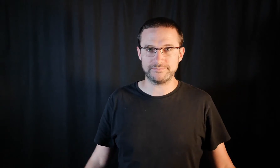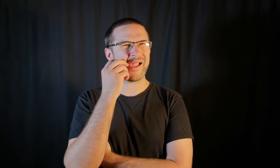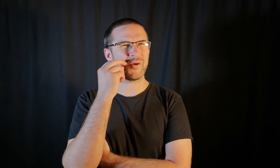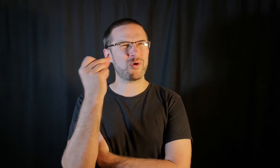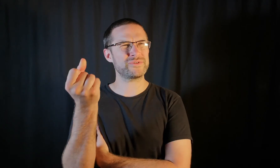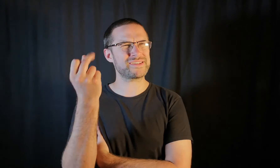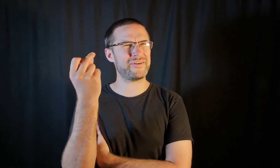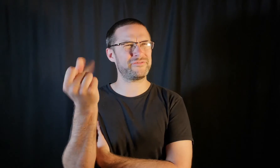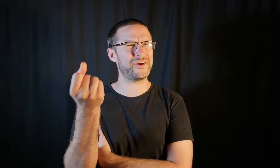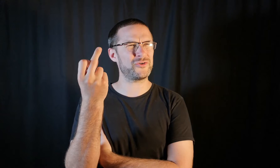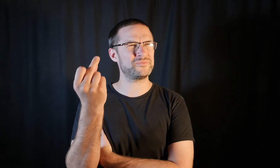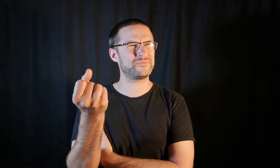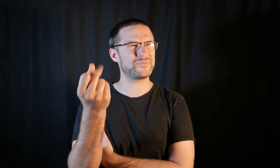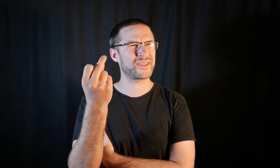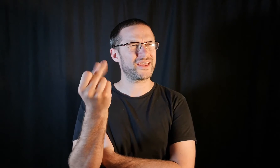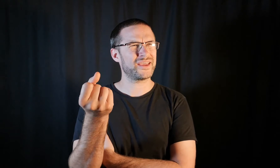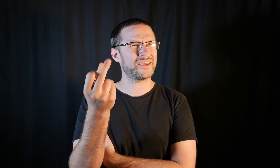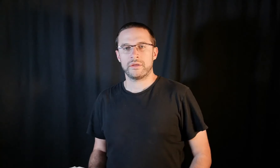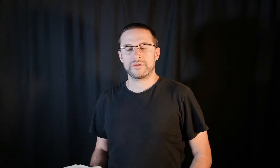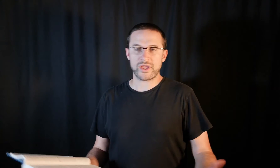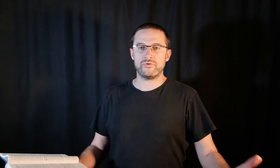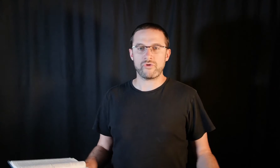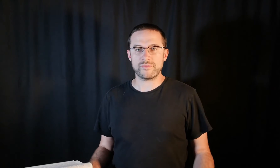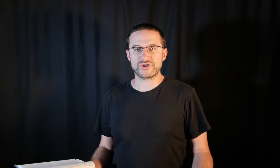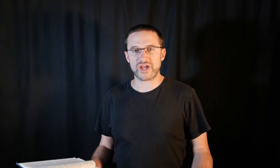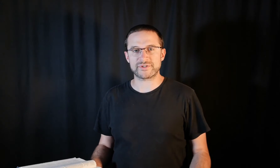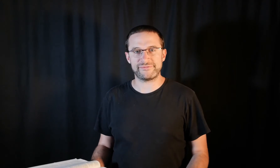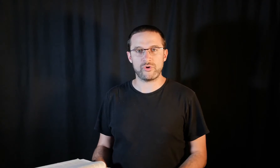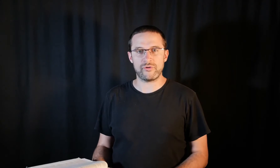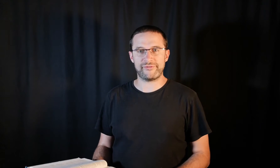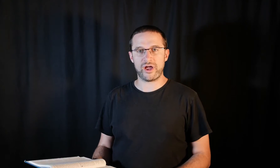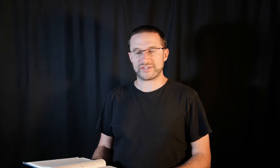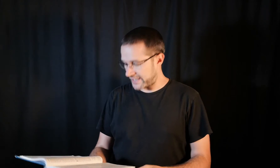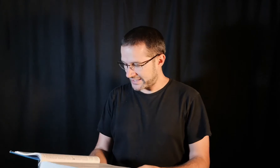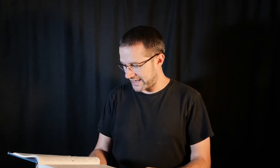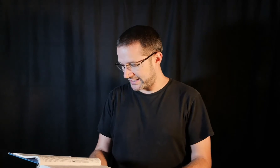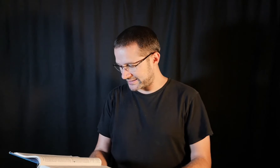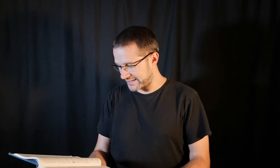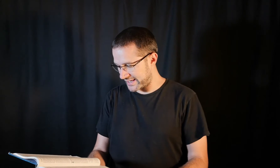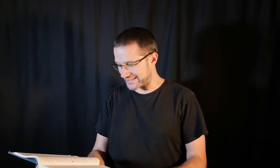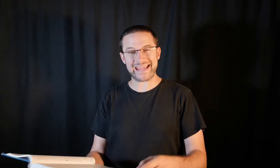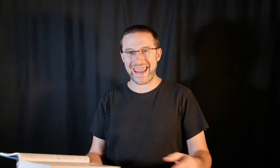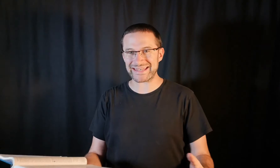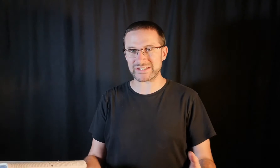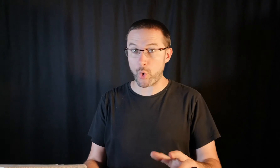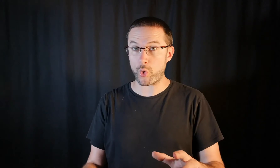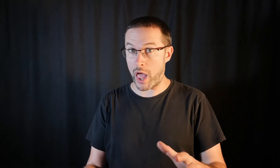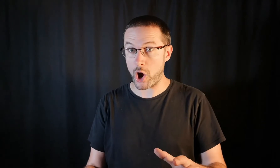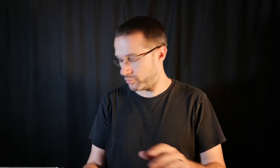What was that film? So Romans chapter 4 verse 18 says this against all hope